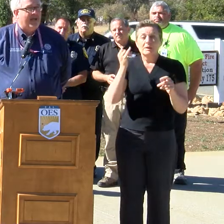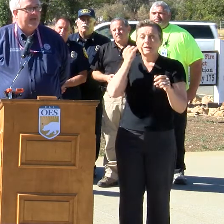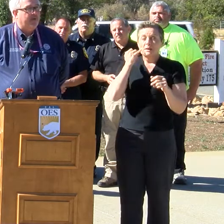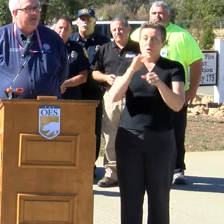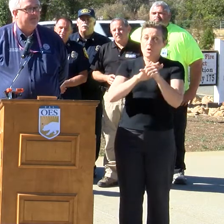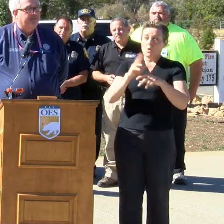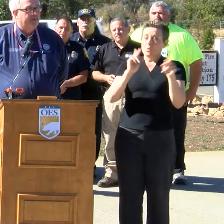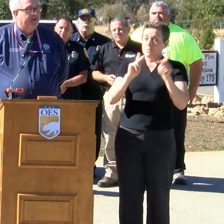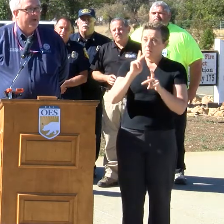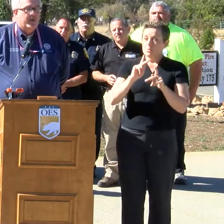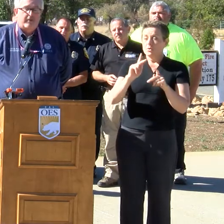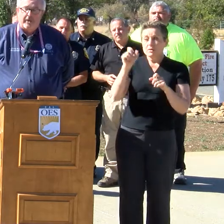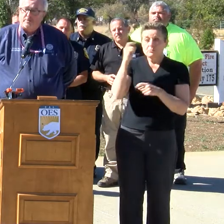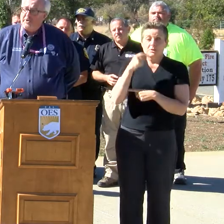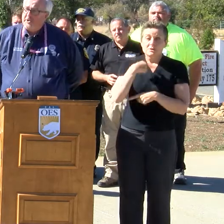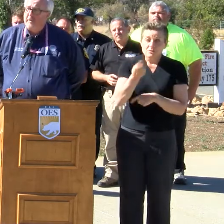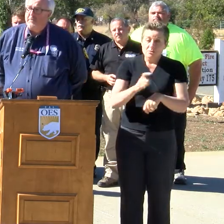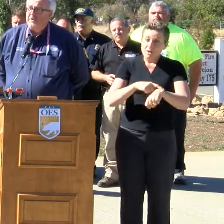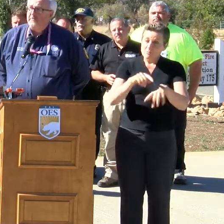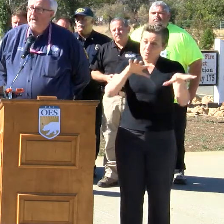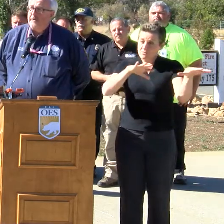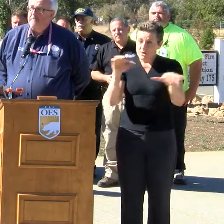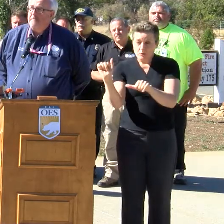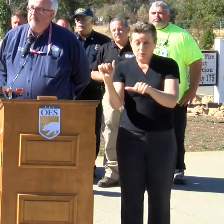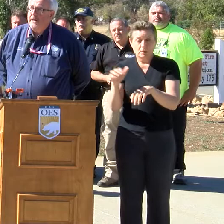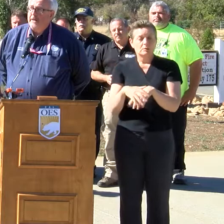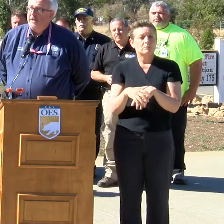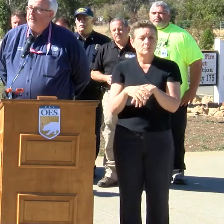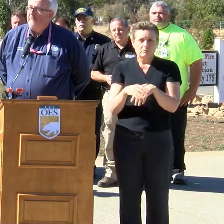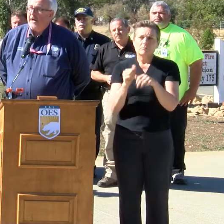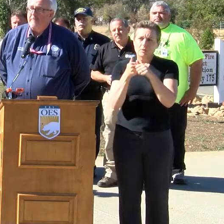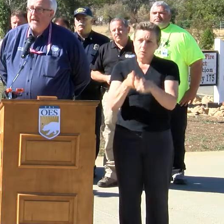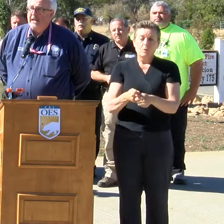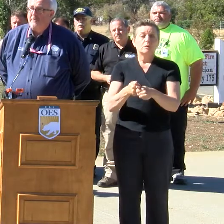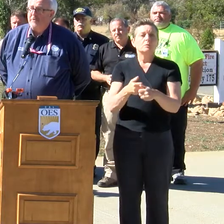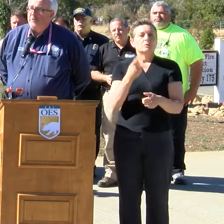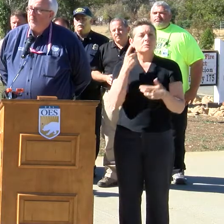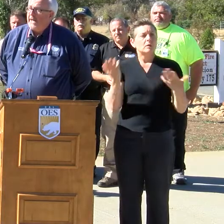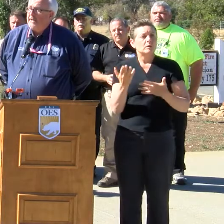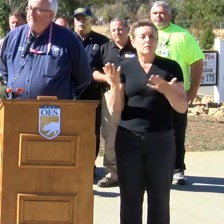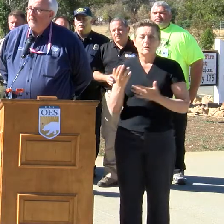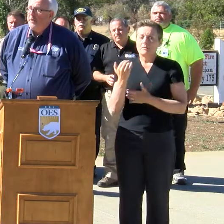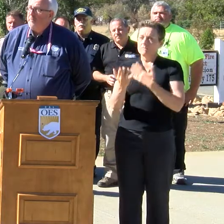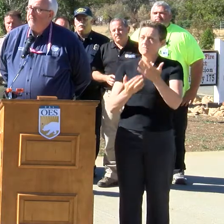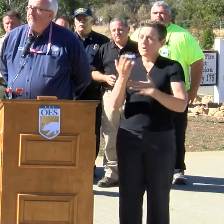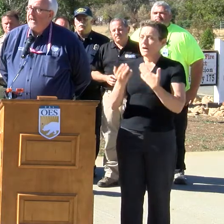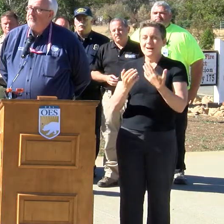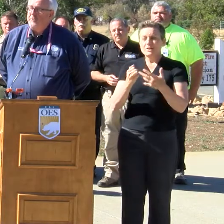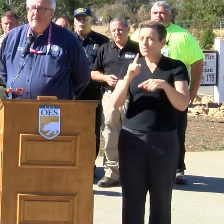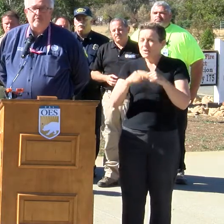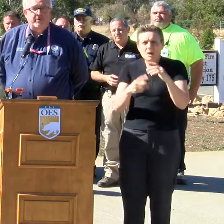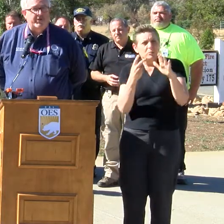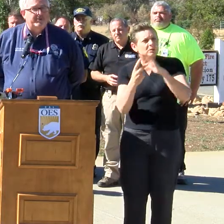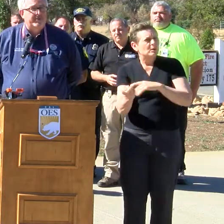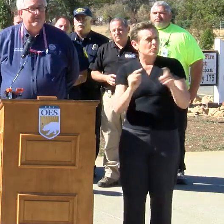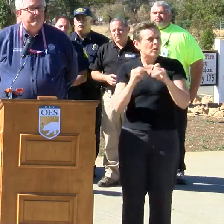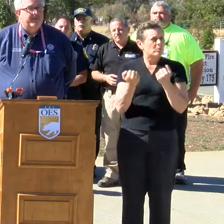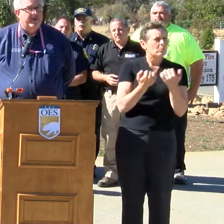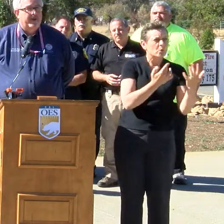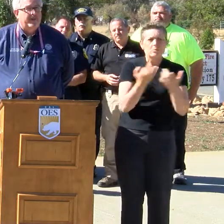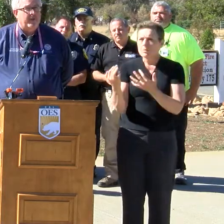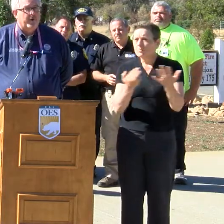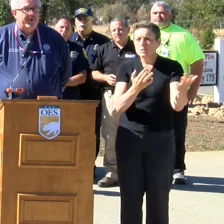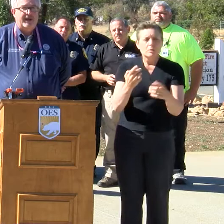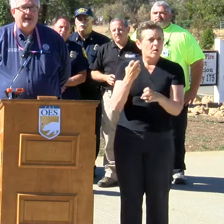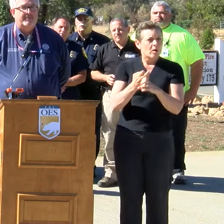it's time to evacuate, as we saw with this fire, the fire behavior is erratic. They're moving faster than people are used to.